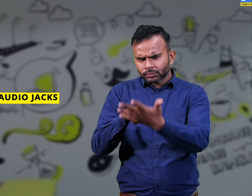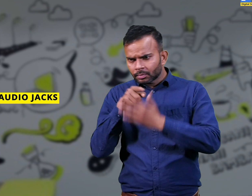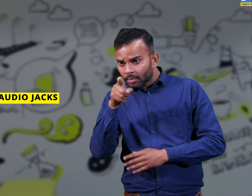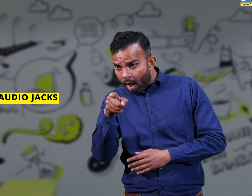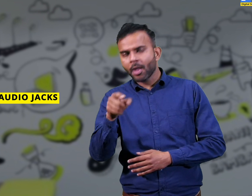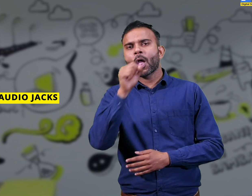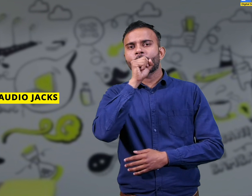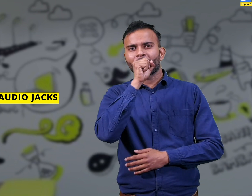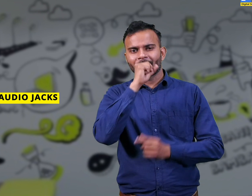is for microphones.